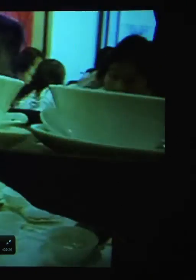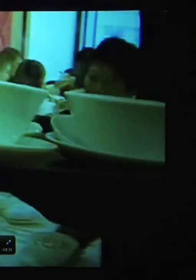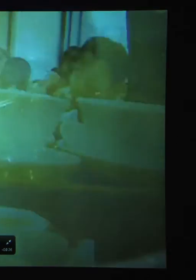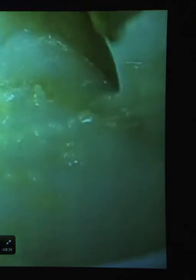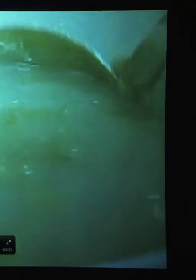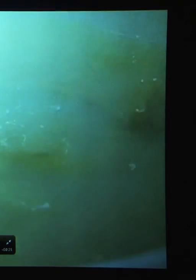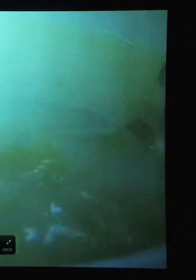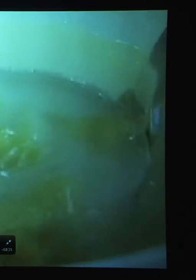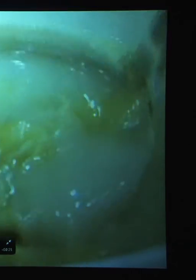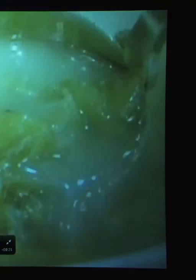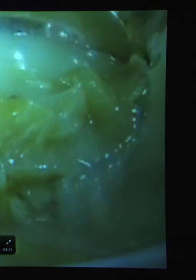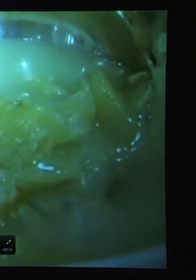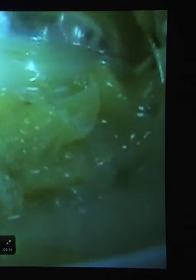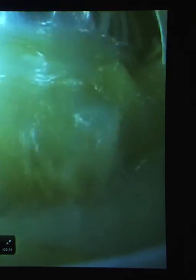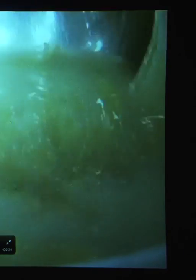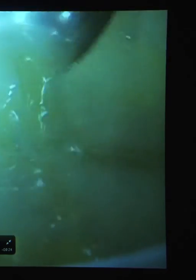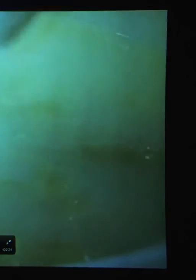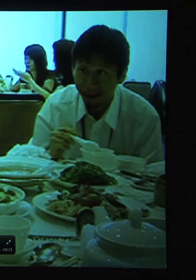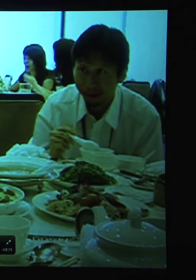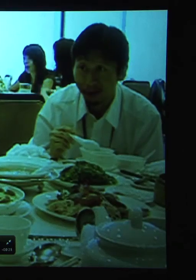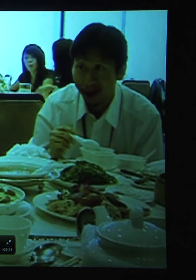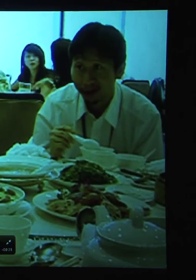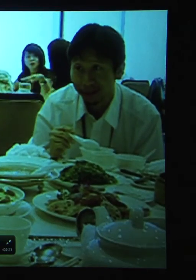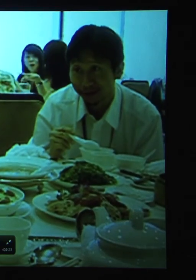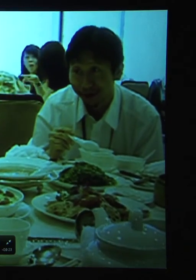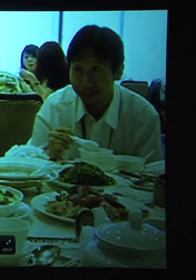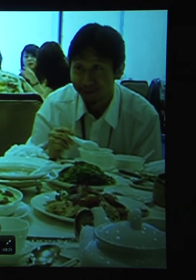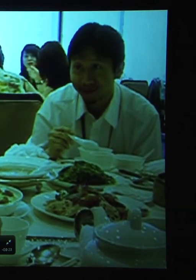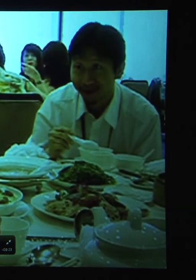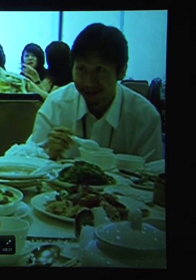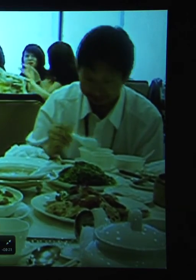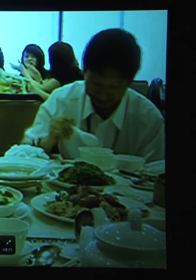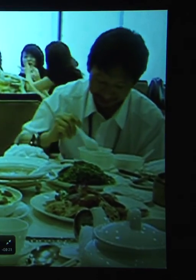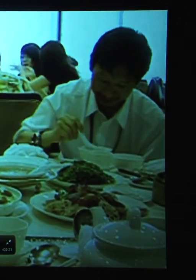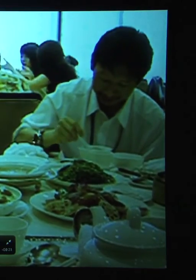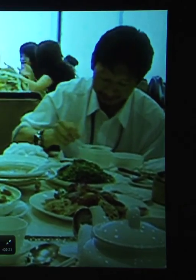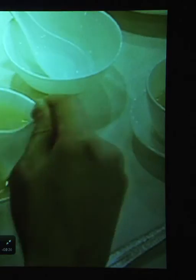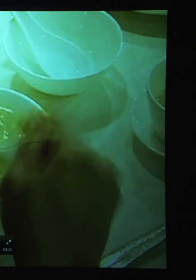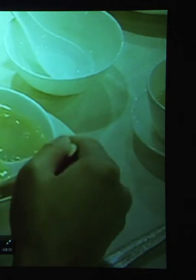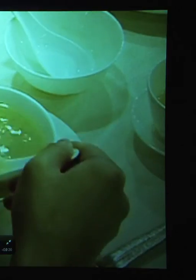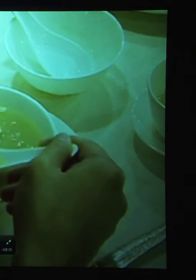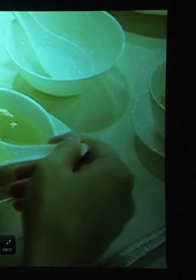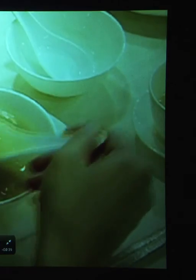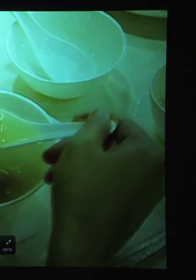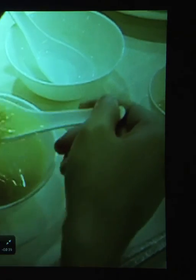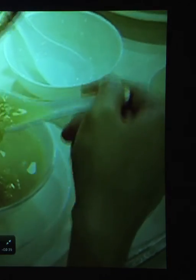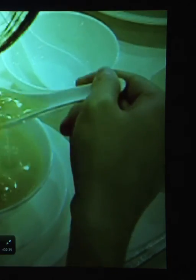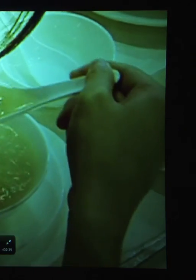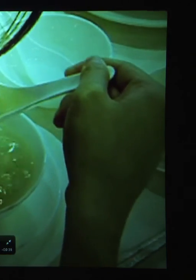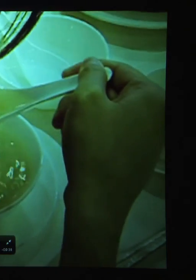servants makes it dangerous to consume, and many countries recommend that children and pregnant women should not consume it at all.